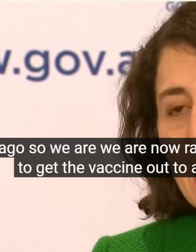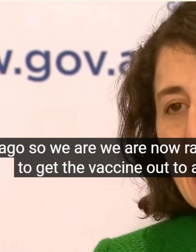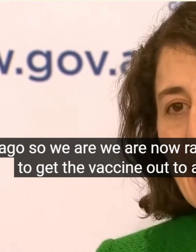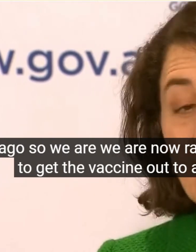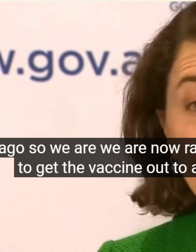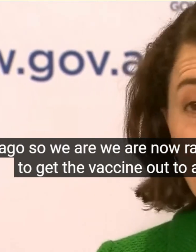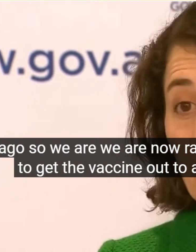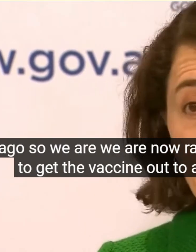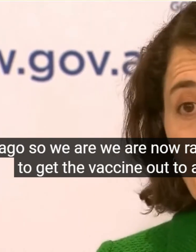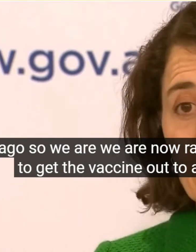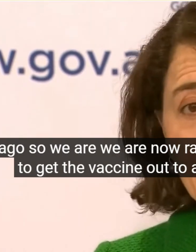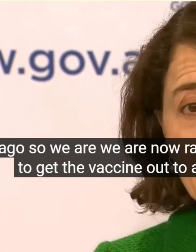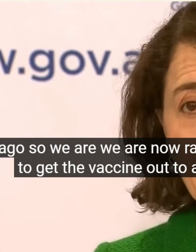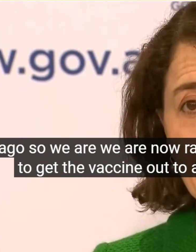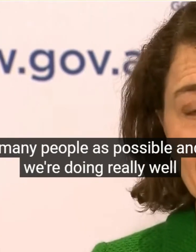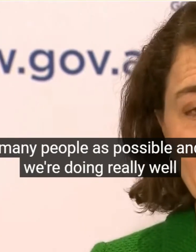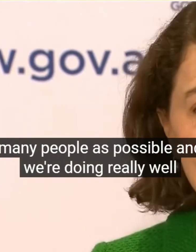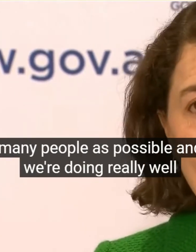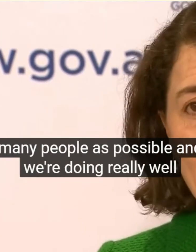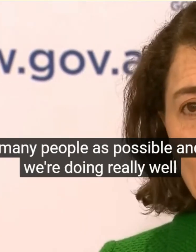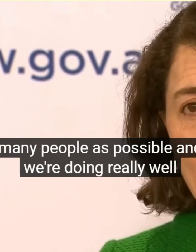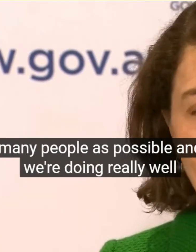And We're Doing Really Well The Fact That So